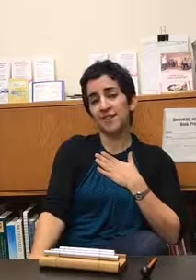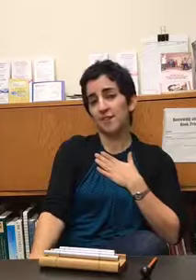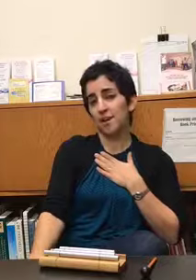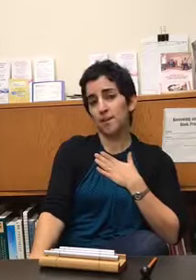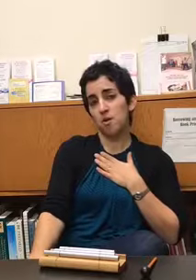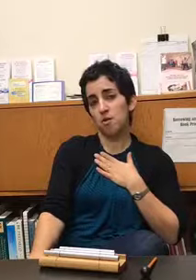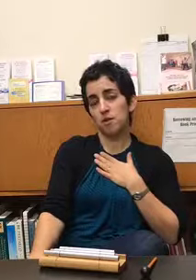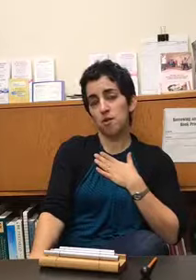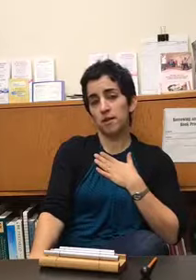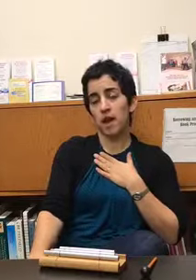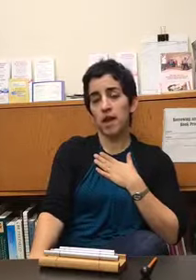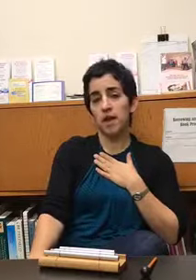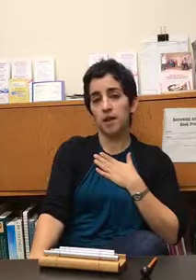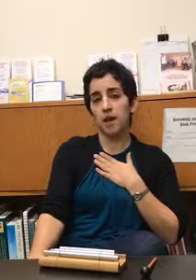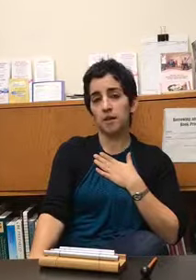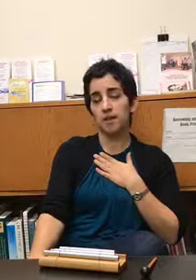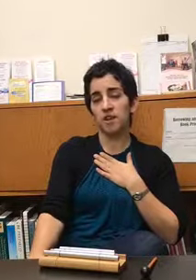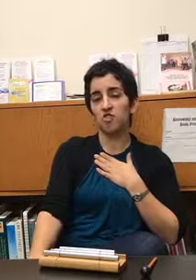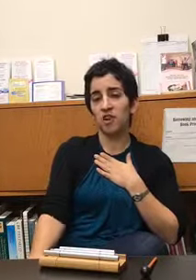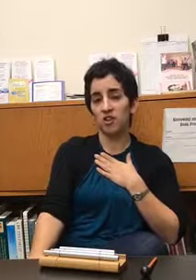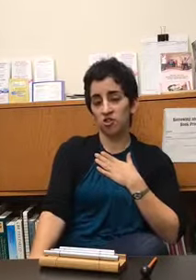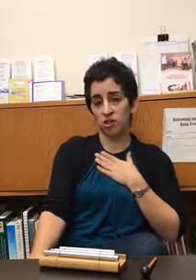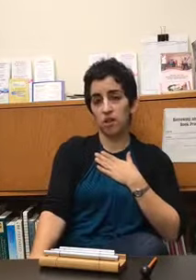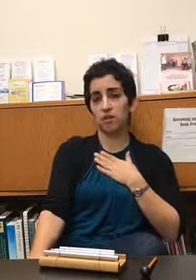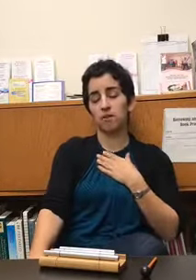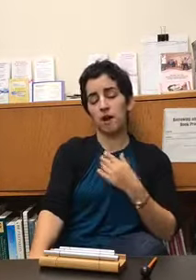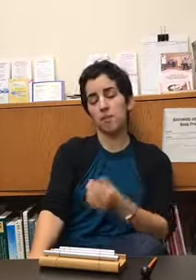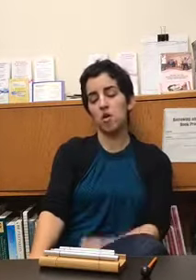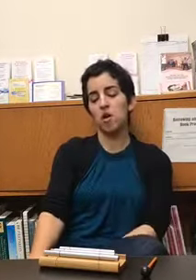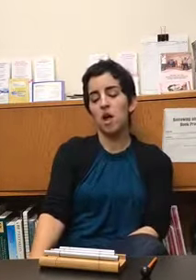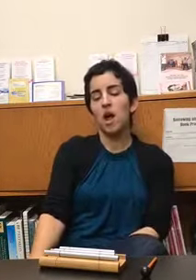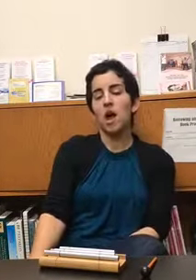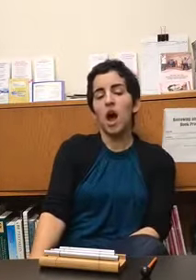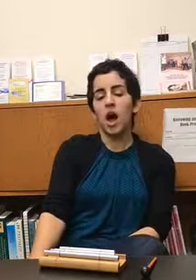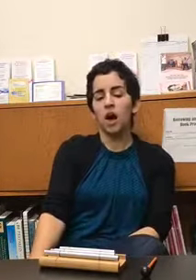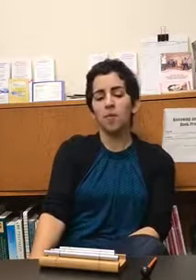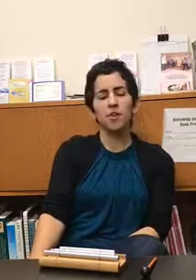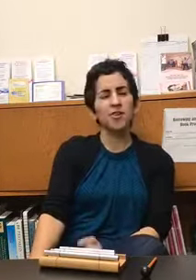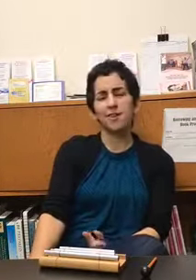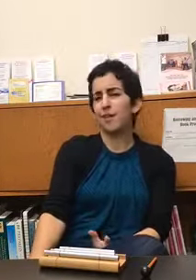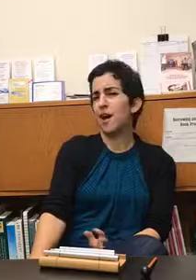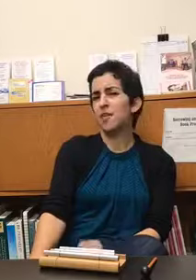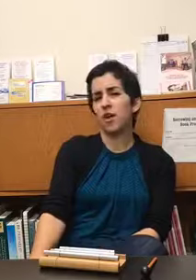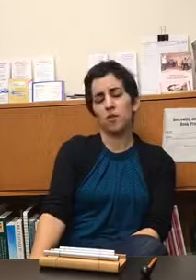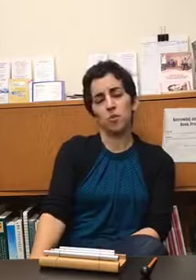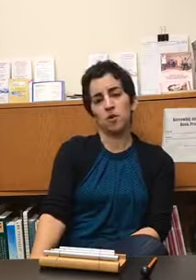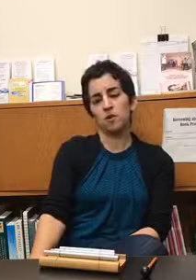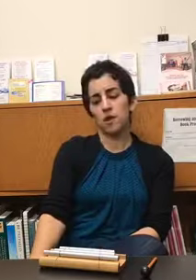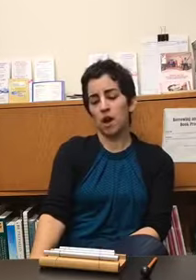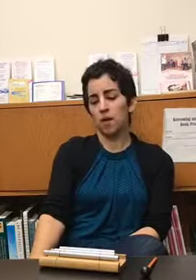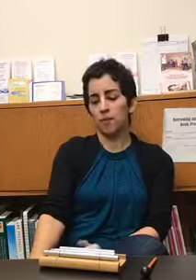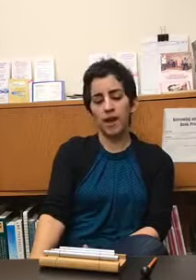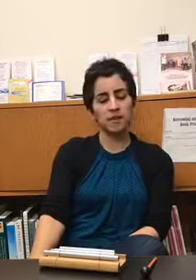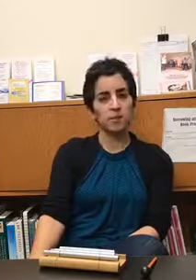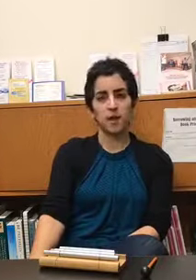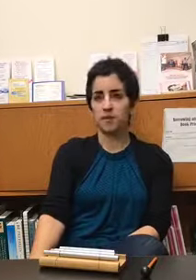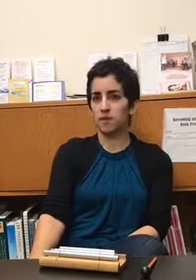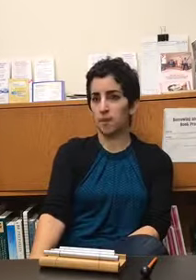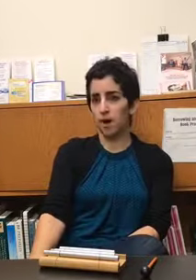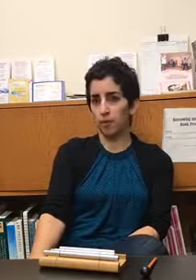timer that's i-n-s-i-g-h-t timer there's a lot of other ones headspace is a popular